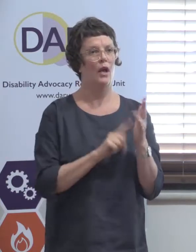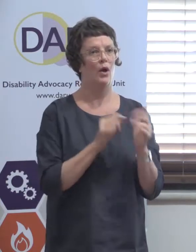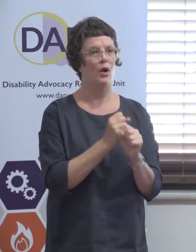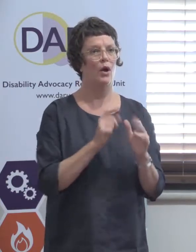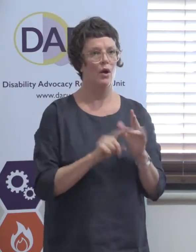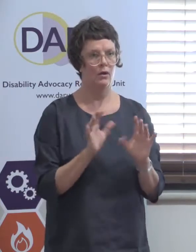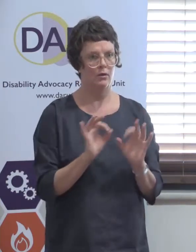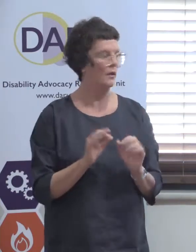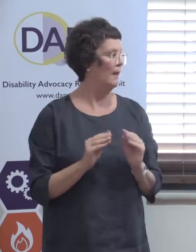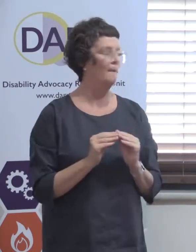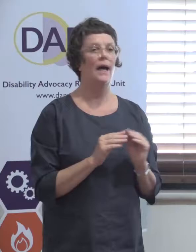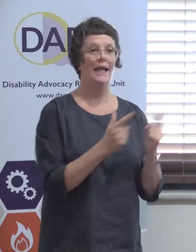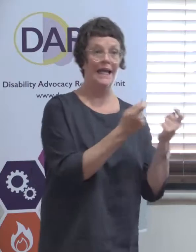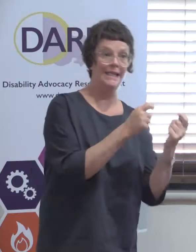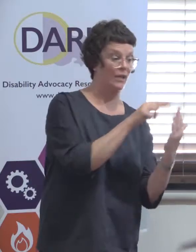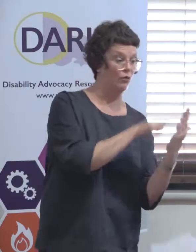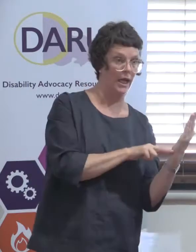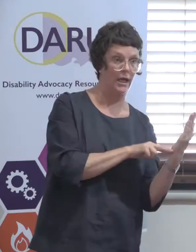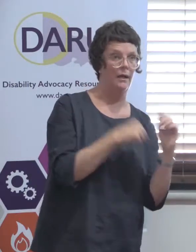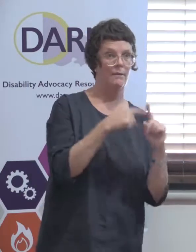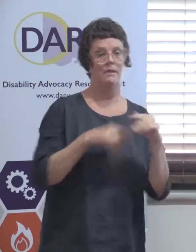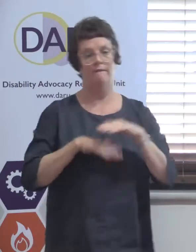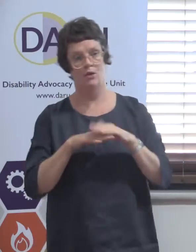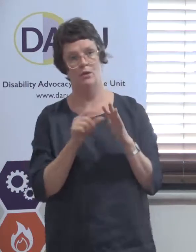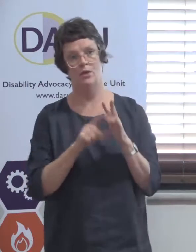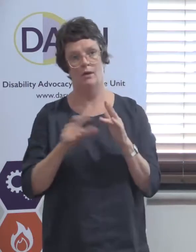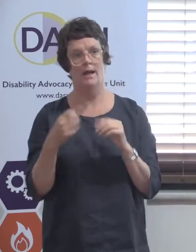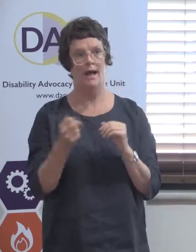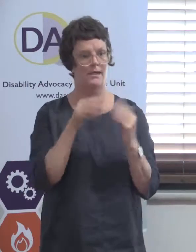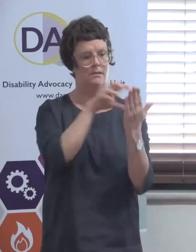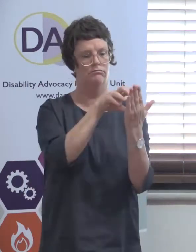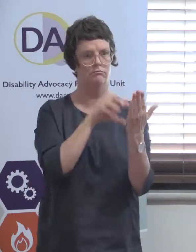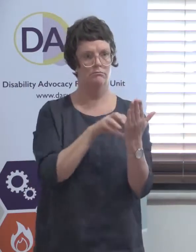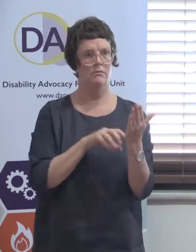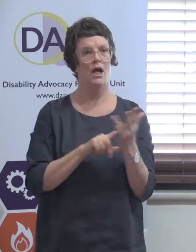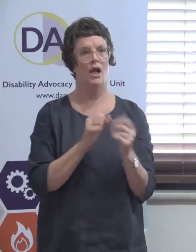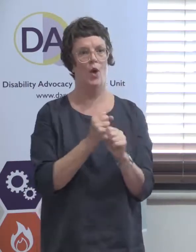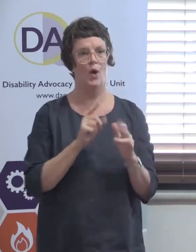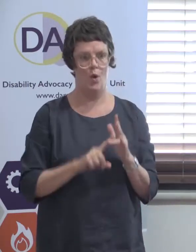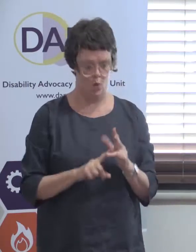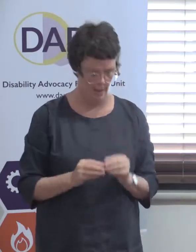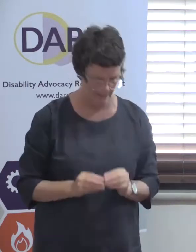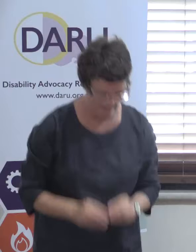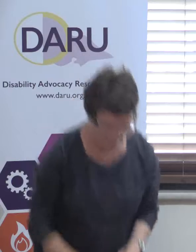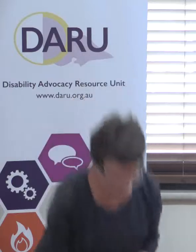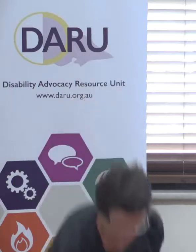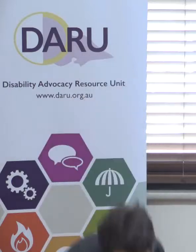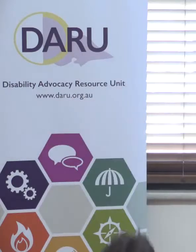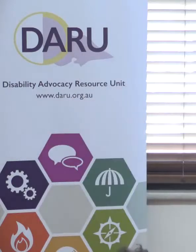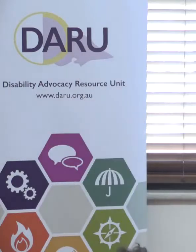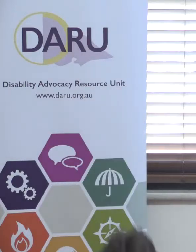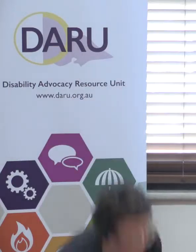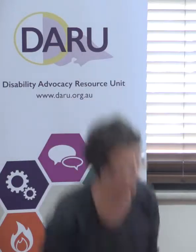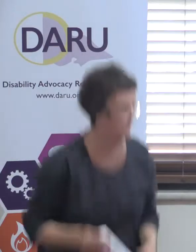the easy read and on the full document, it does have the logos of the organisations who helped to fund the piece of work.